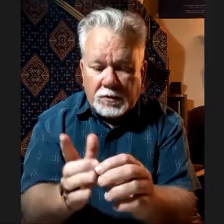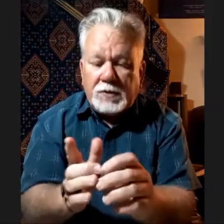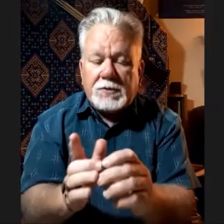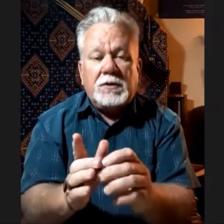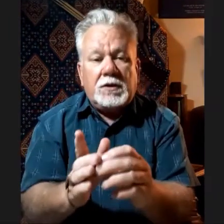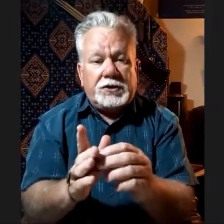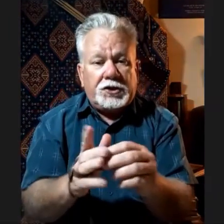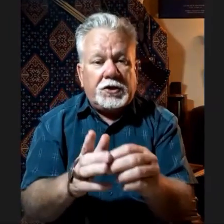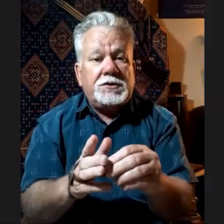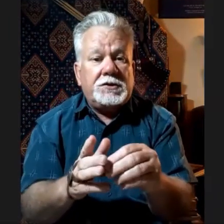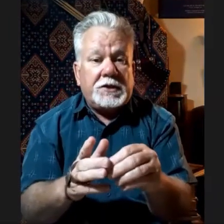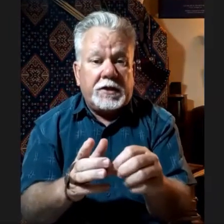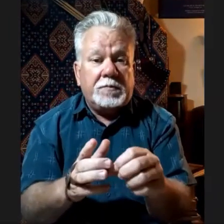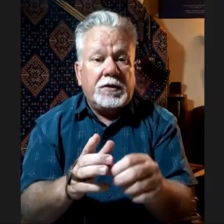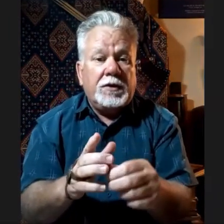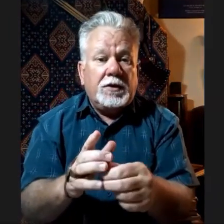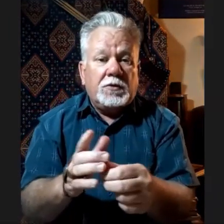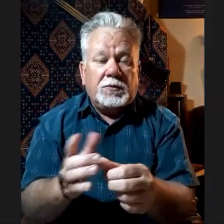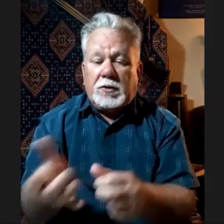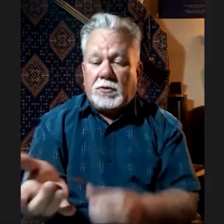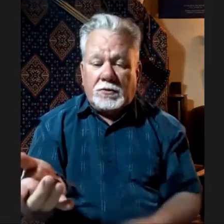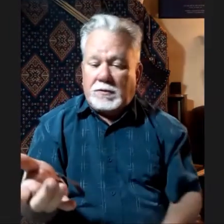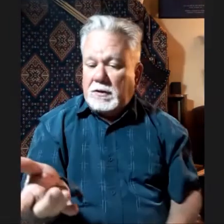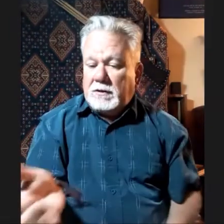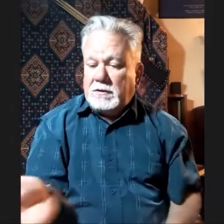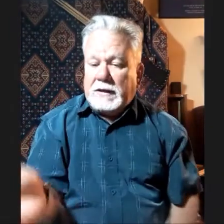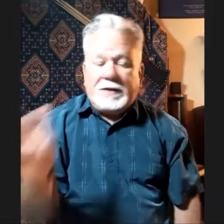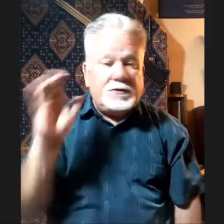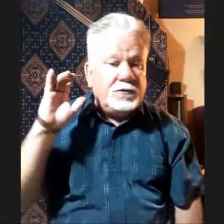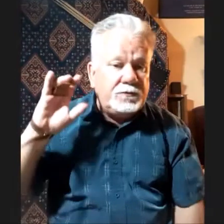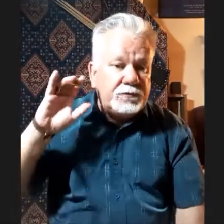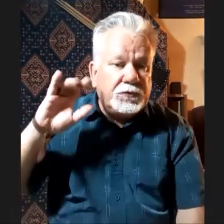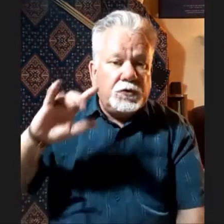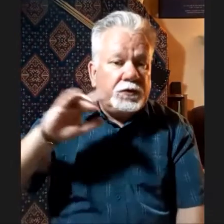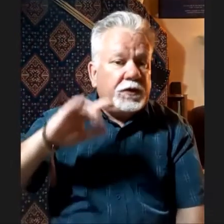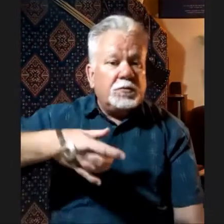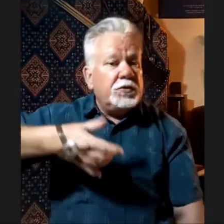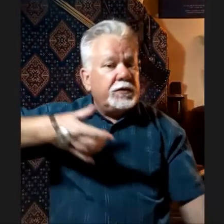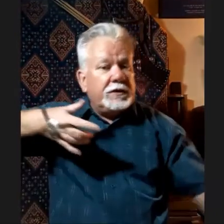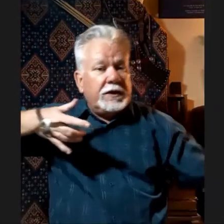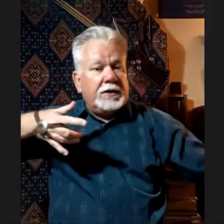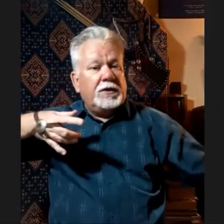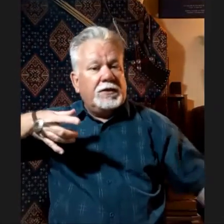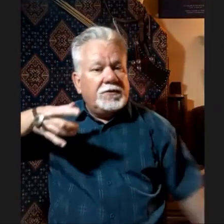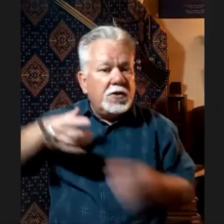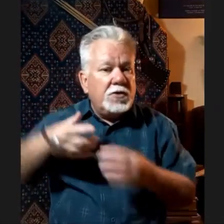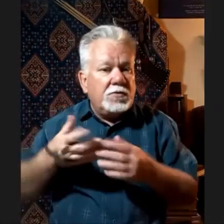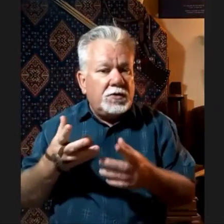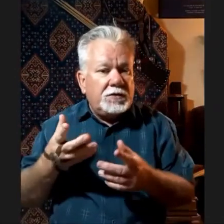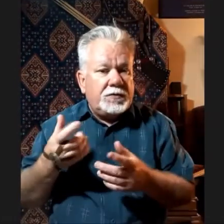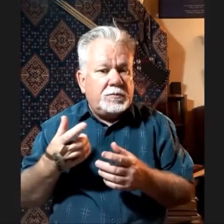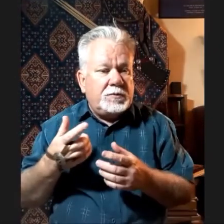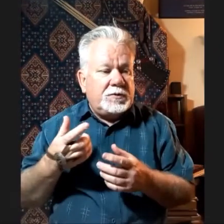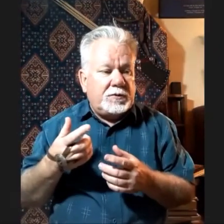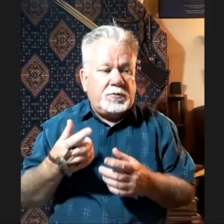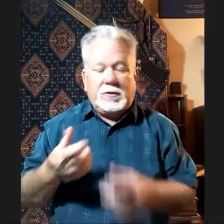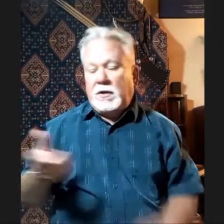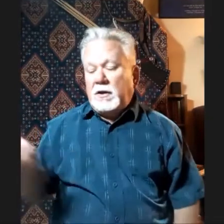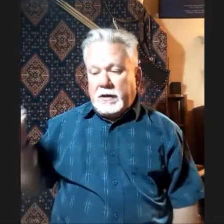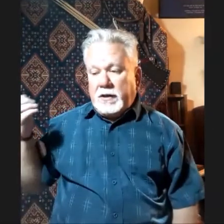reason that I chose a tab was because as the two fingers are moving together, there's no need for them to be separate. And